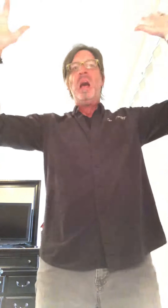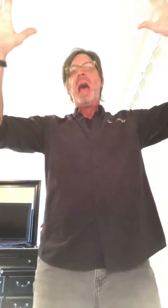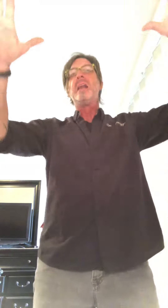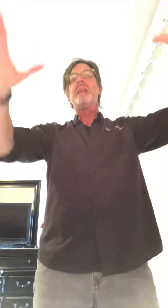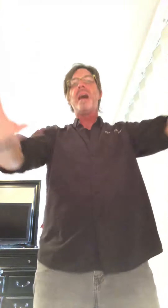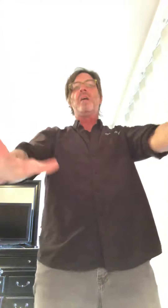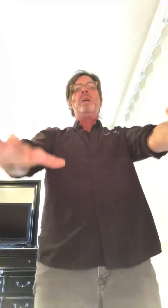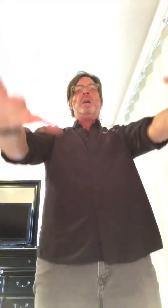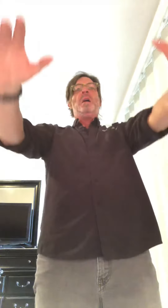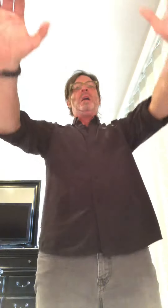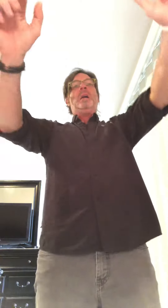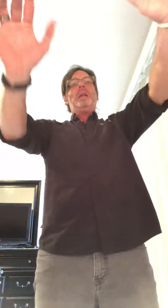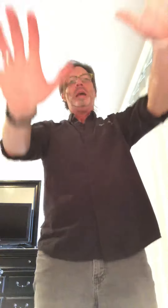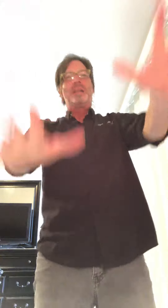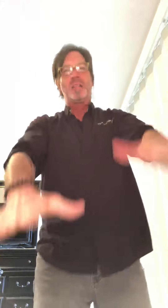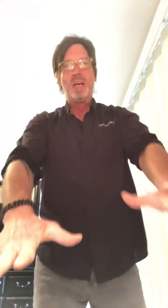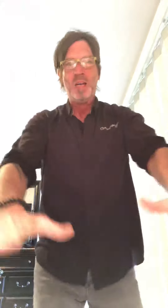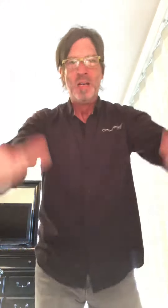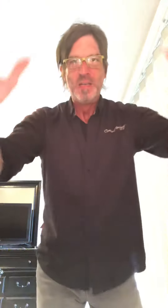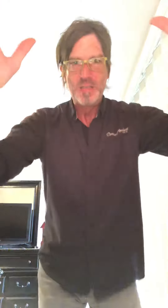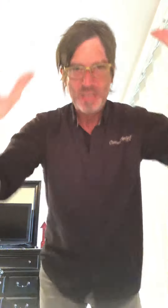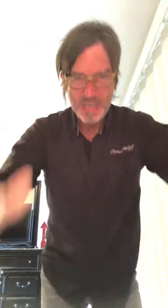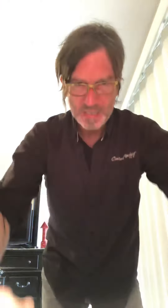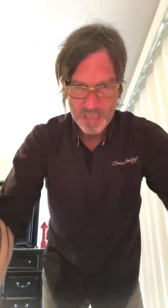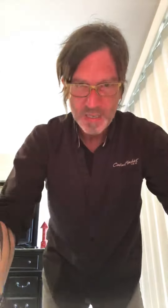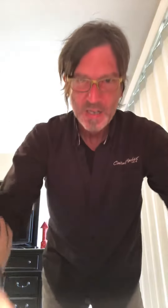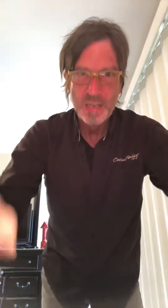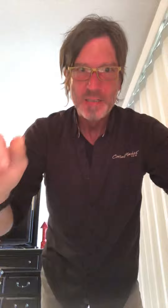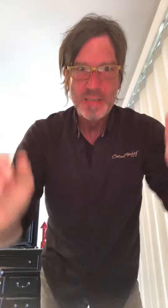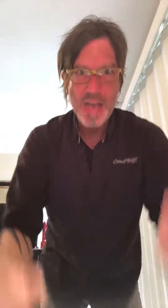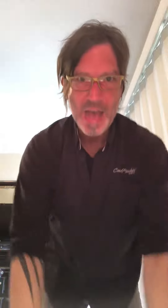them, and now let's sit down.